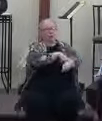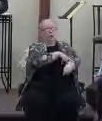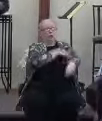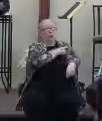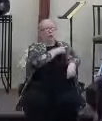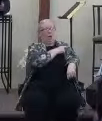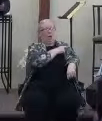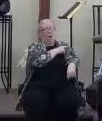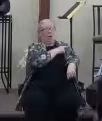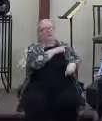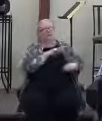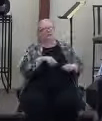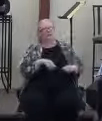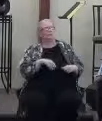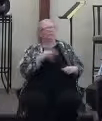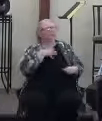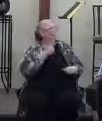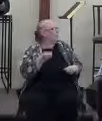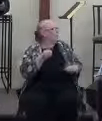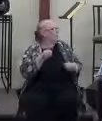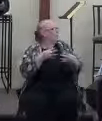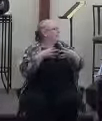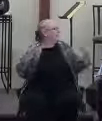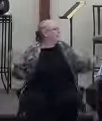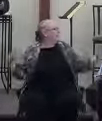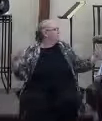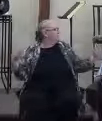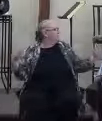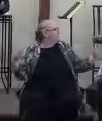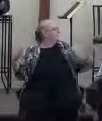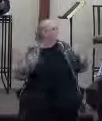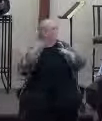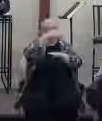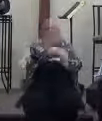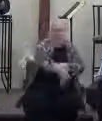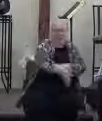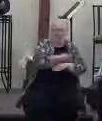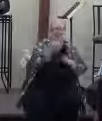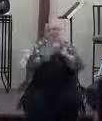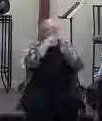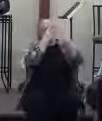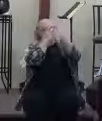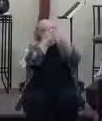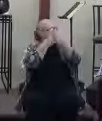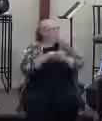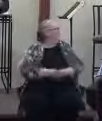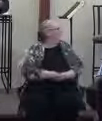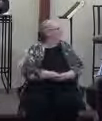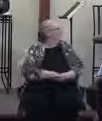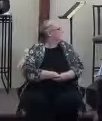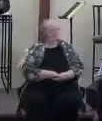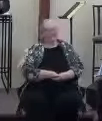Right across the street from the jail. It's a no-cone-y silo truck right across the street. Just go to the fence on the left.